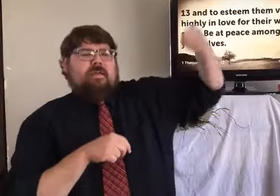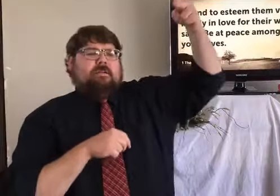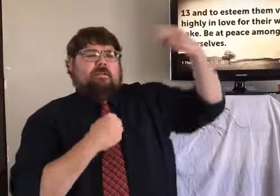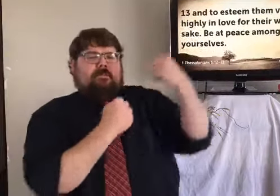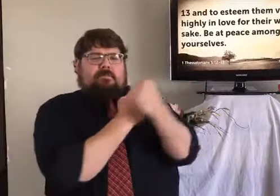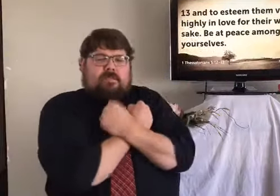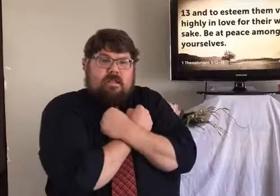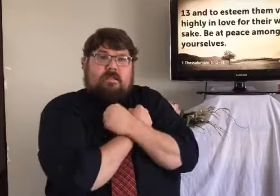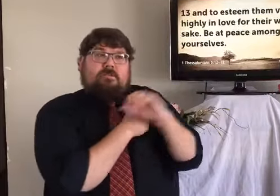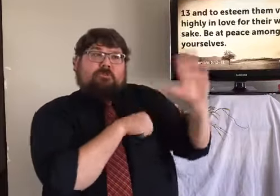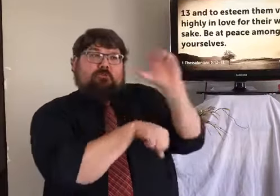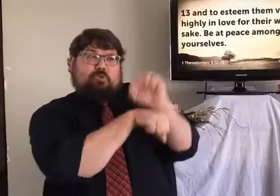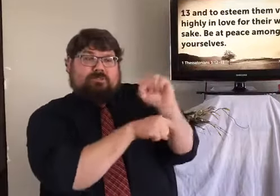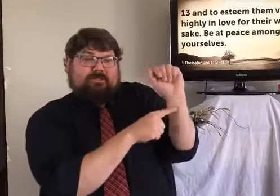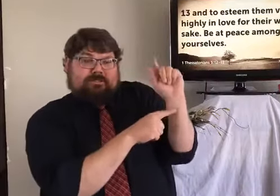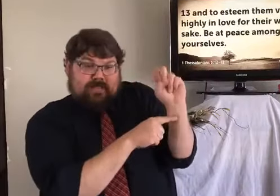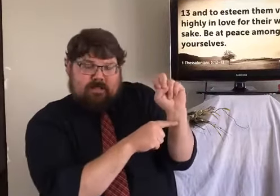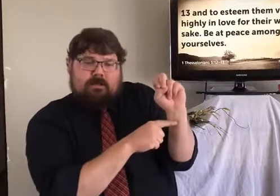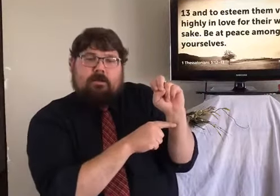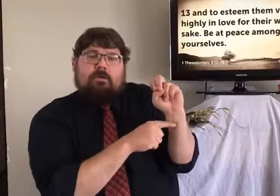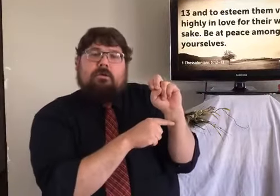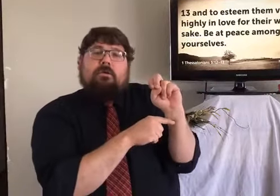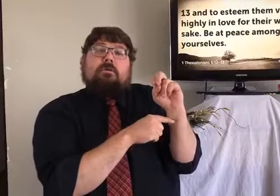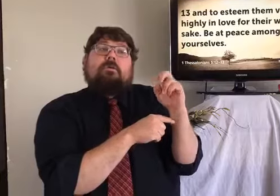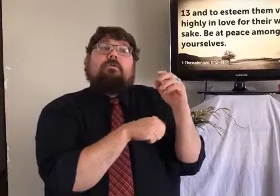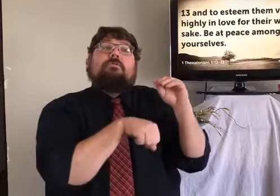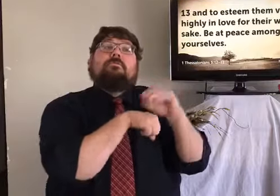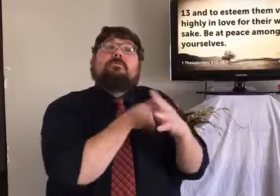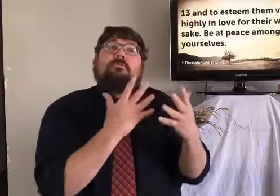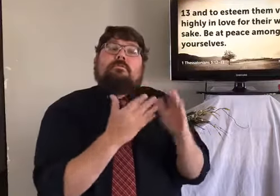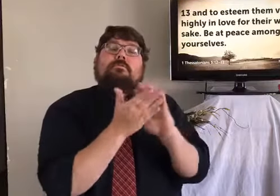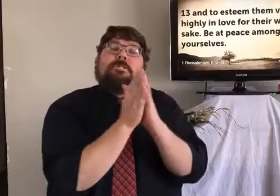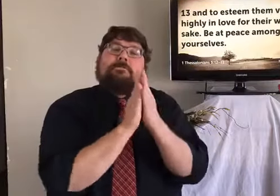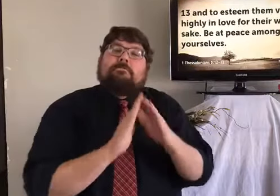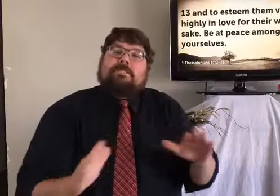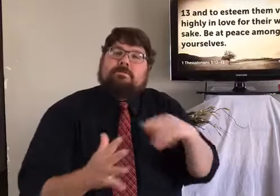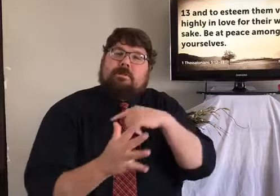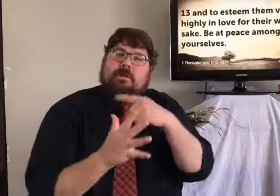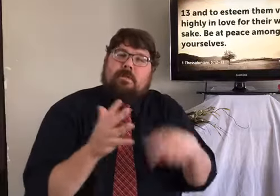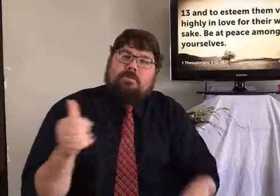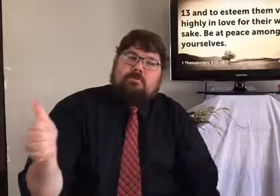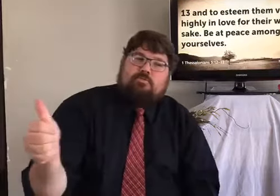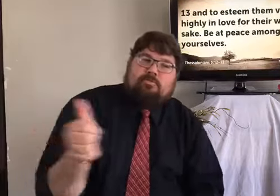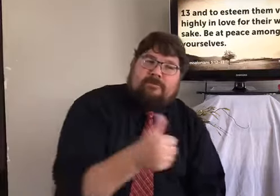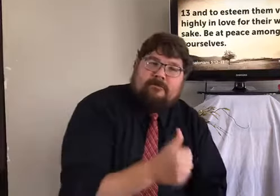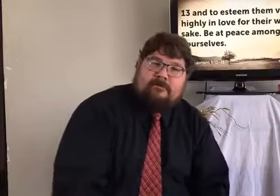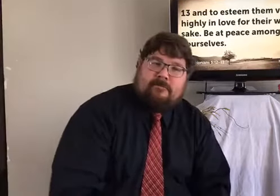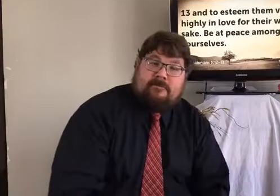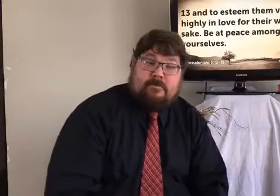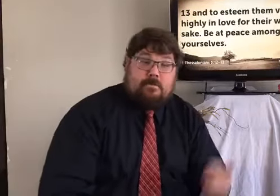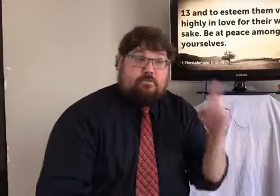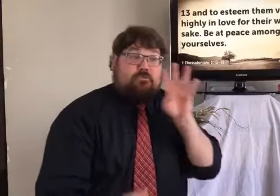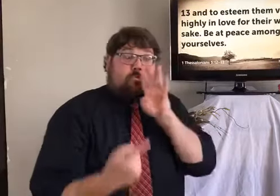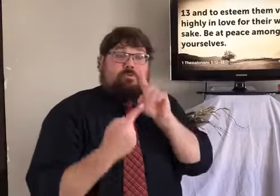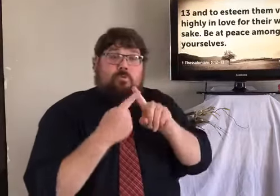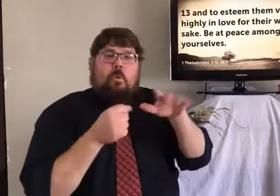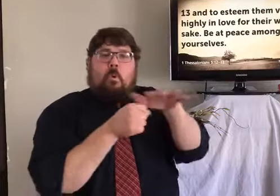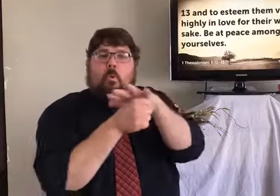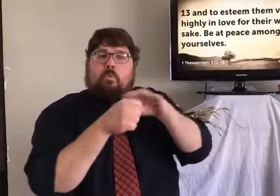and to esteem them very highly in love for their work's sake. Be at peace among